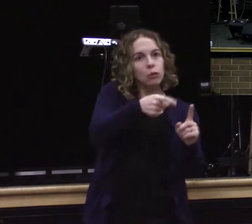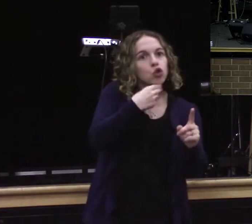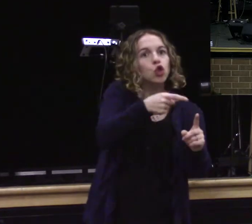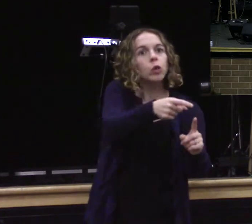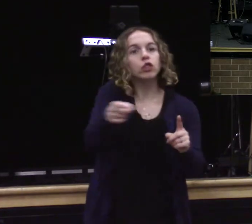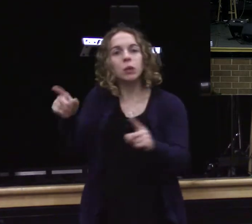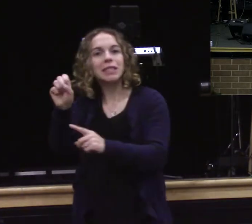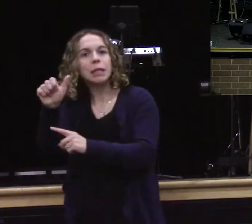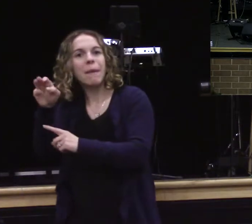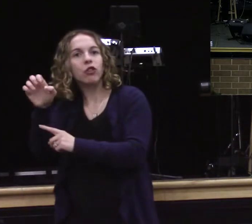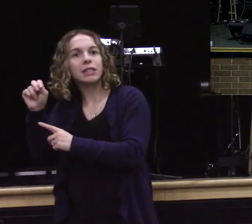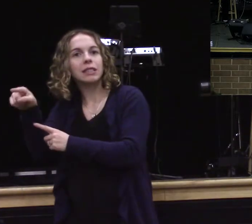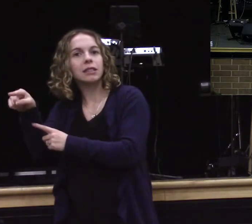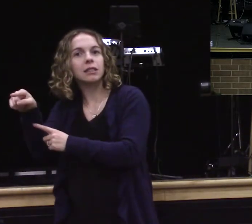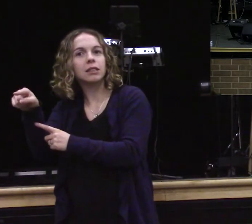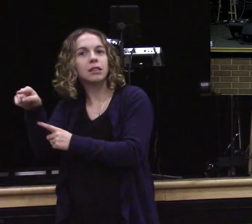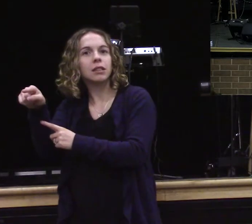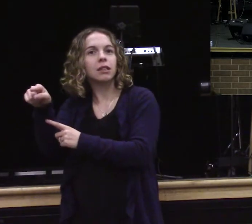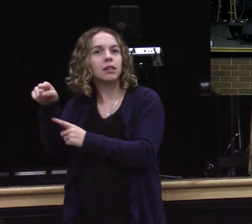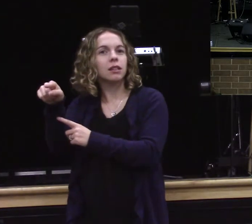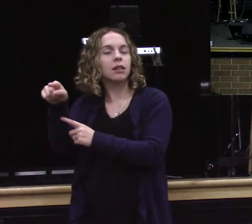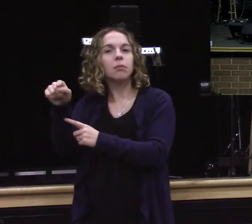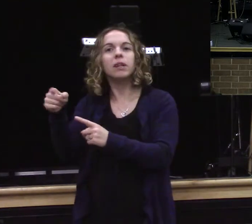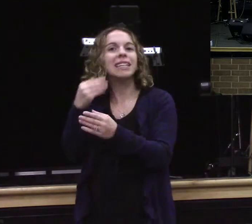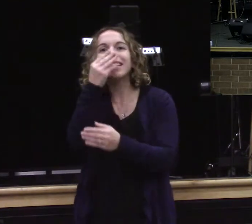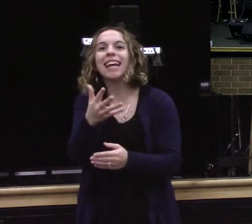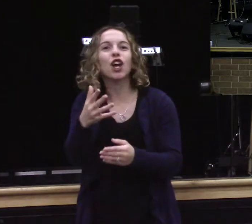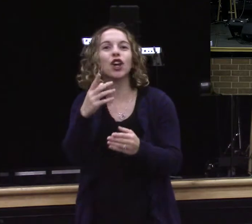Say a little prayer that God would teach you to be like that Samaritan.